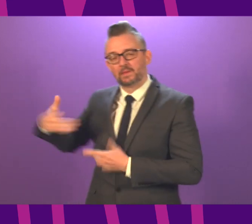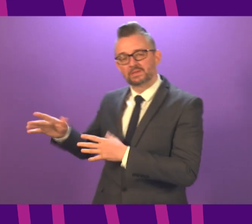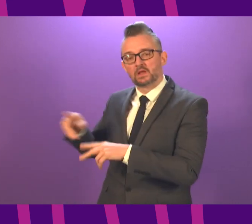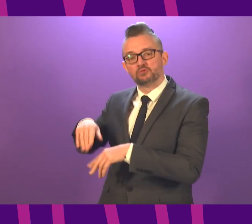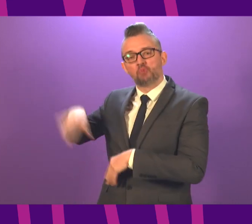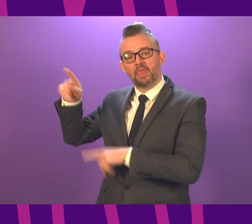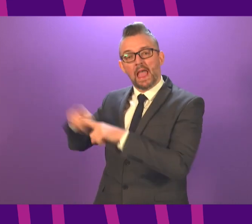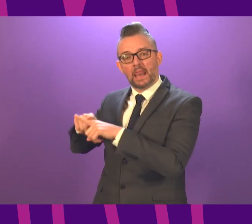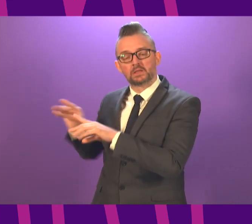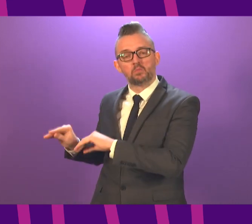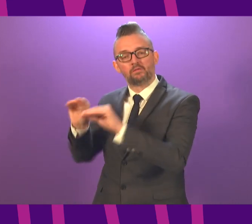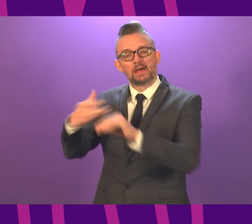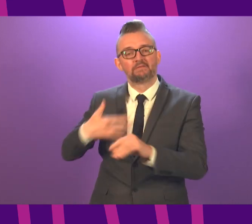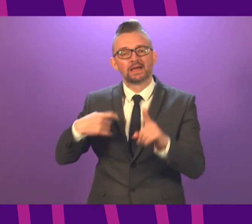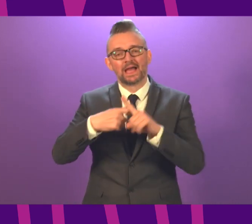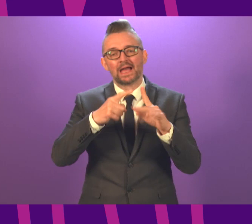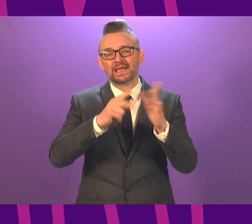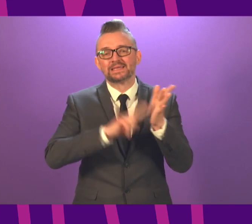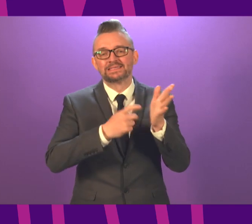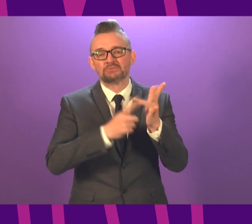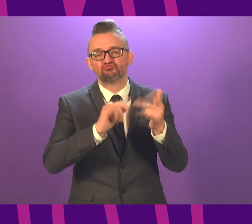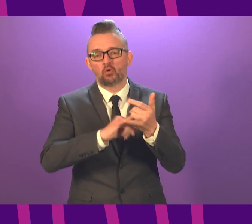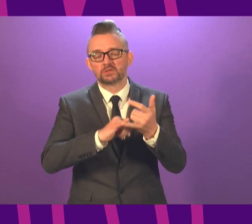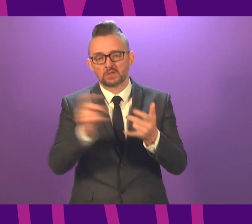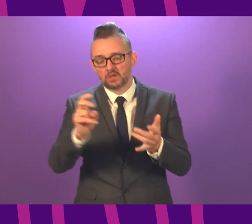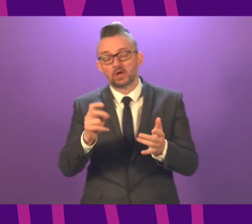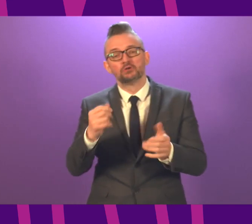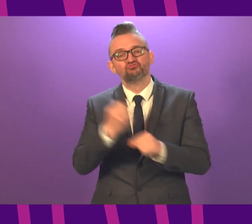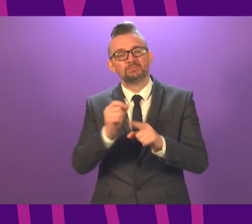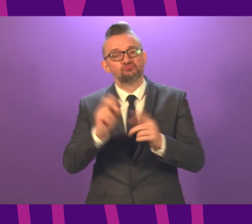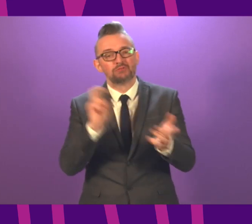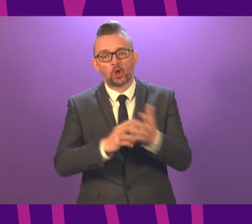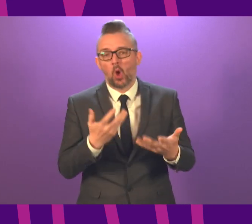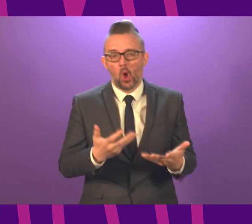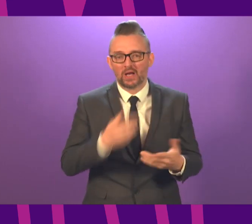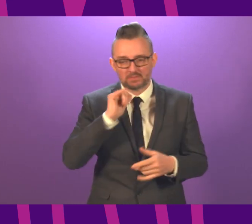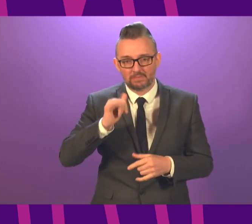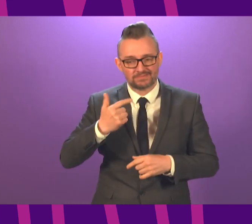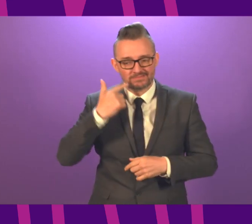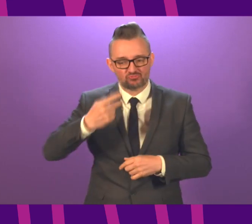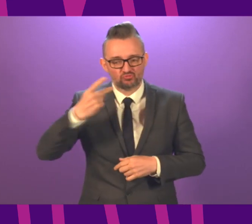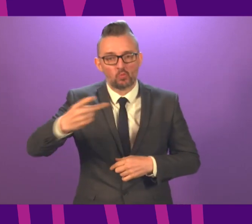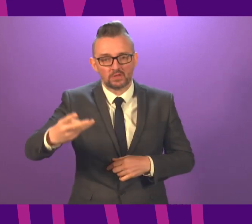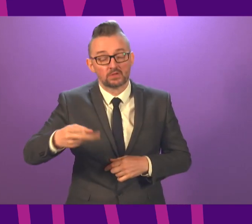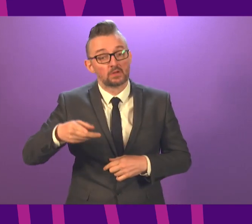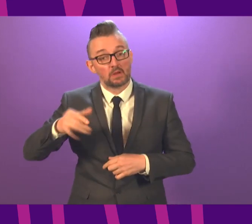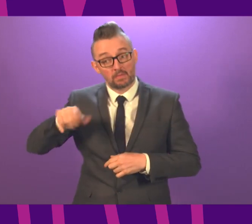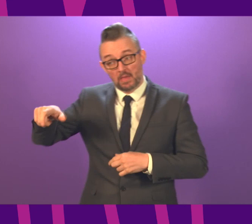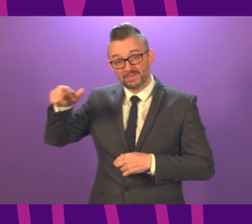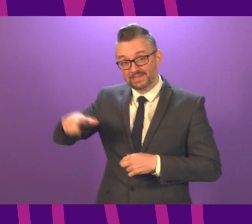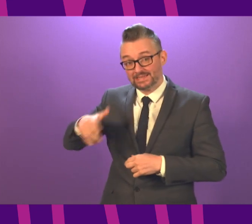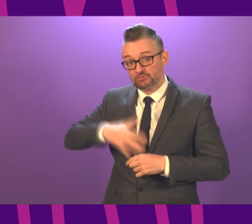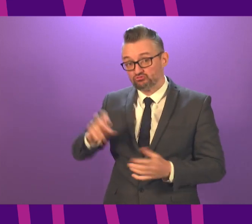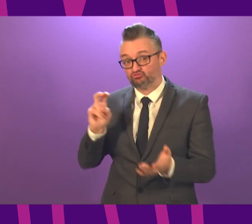England to Kinross and not yet been able to register with a GP and told that maybe some weeks yet. Does he require to have that